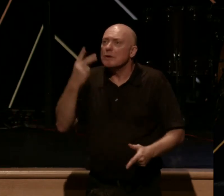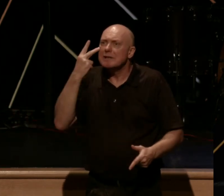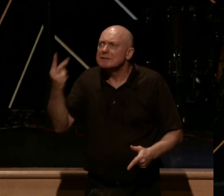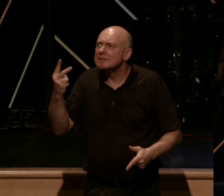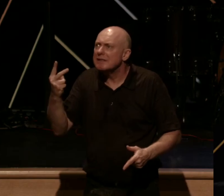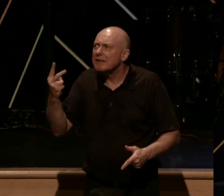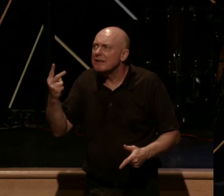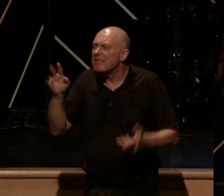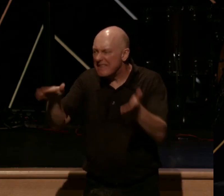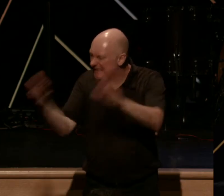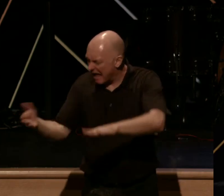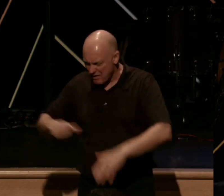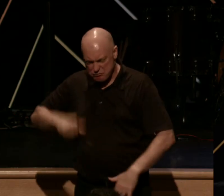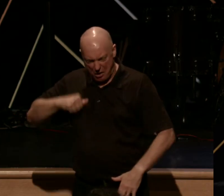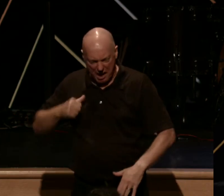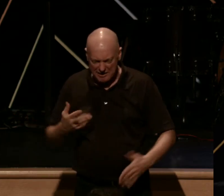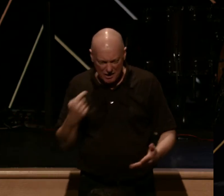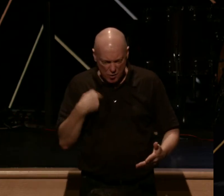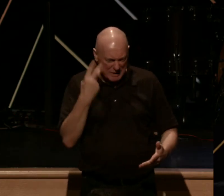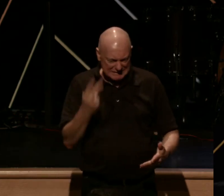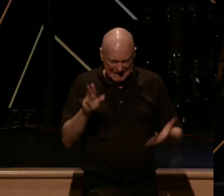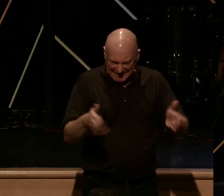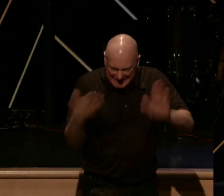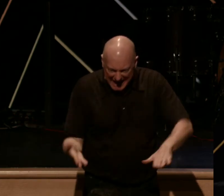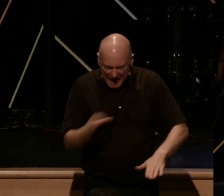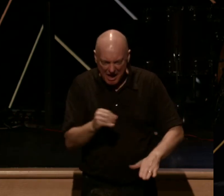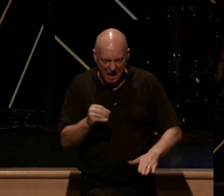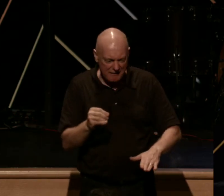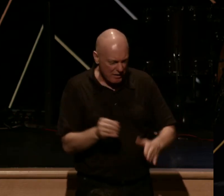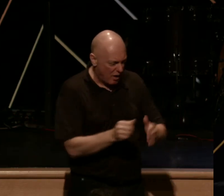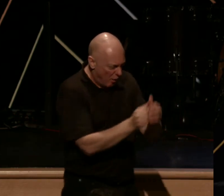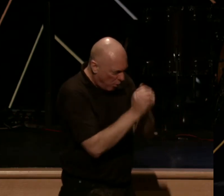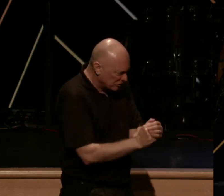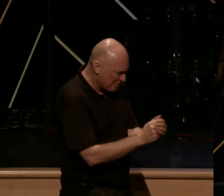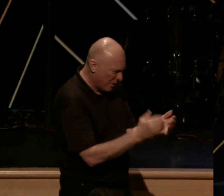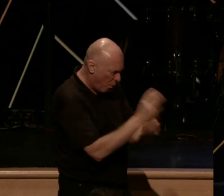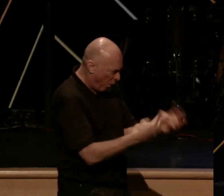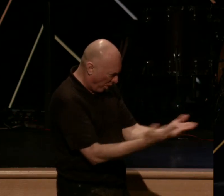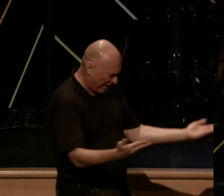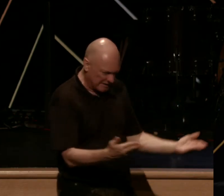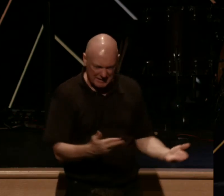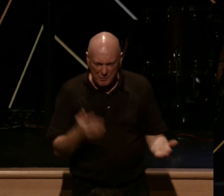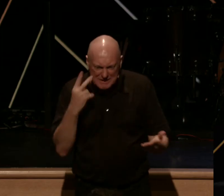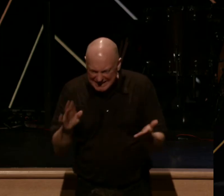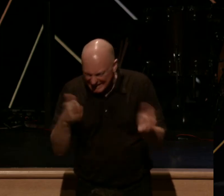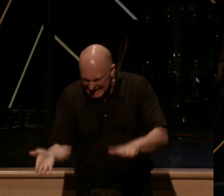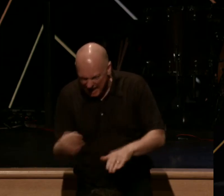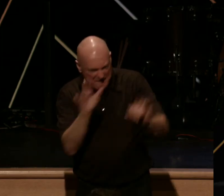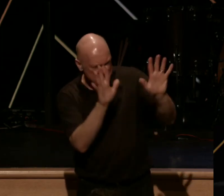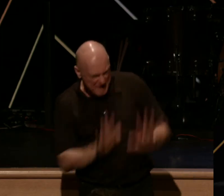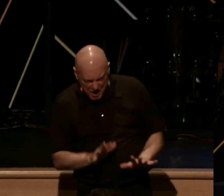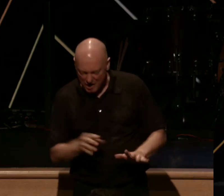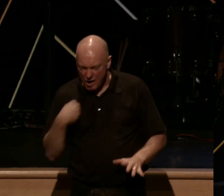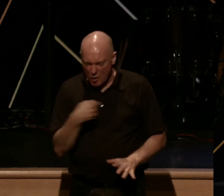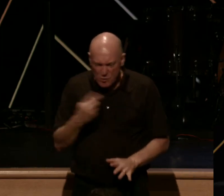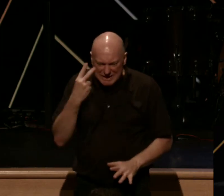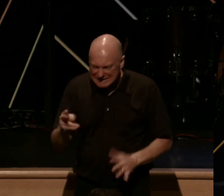pride. That's when we see the death of idolatry. That's when we see the death of fear. That's when we see the death of anger.